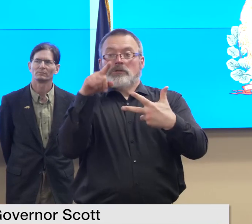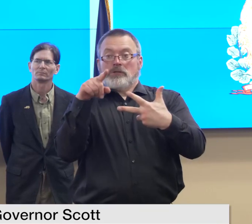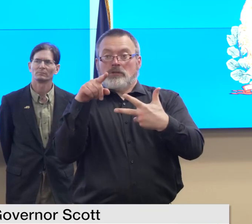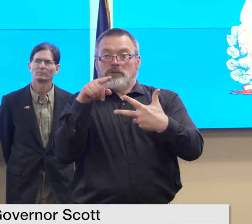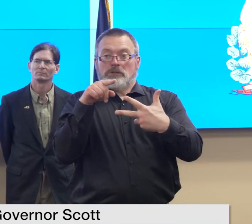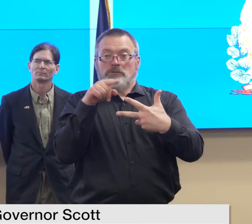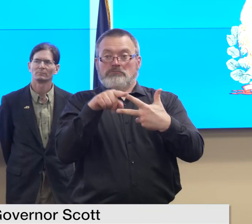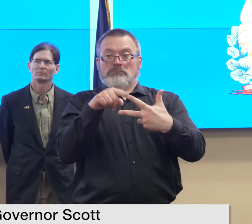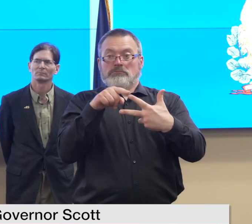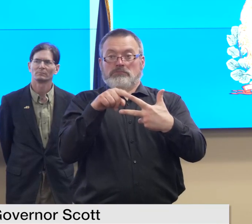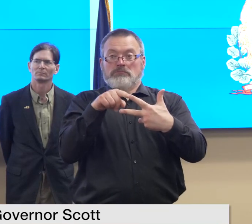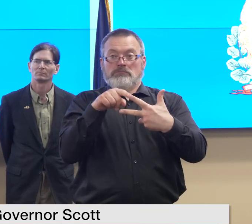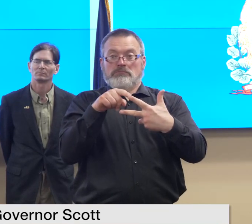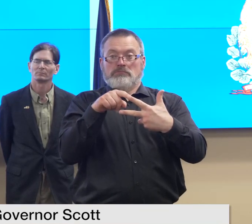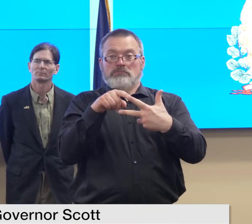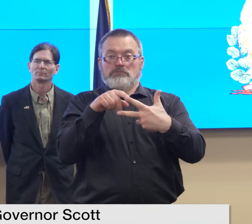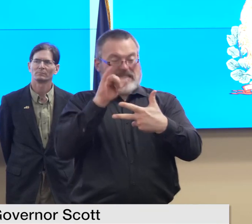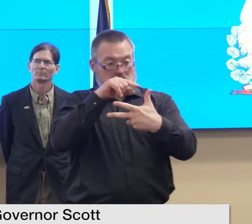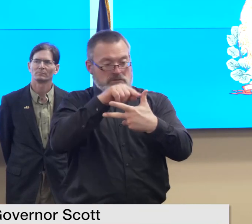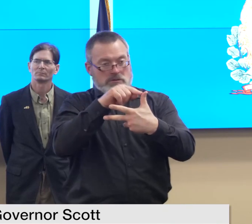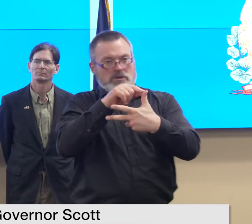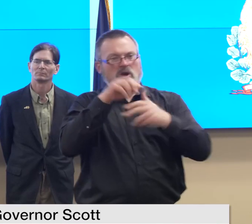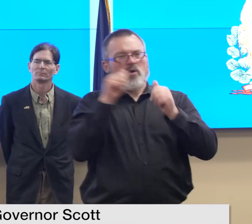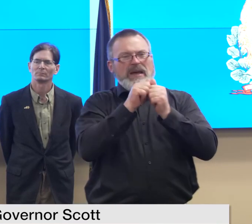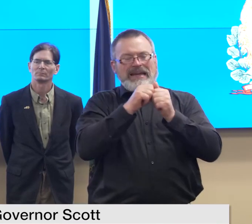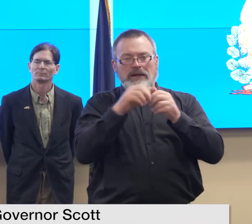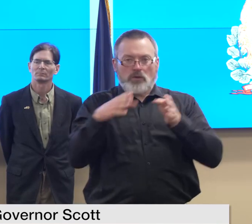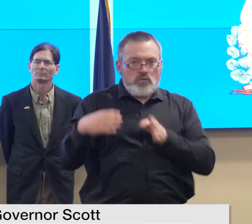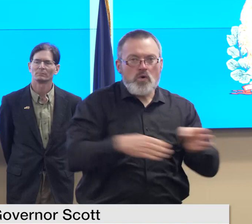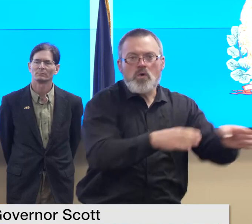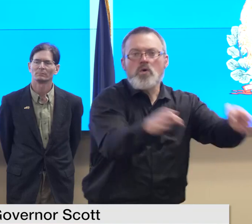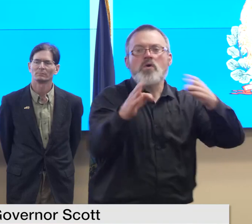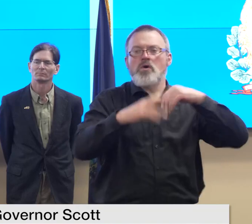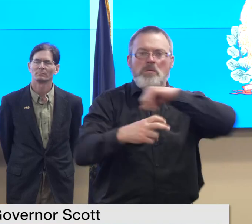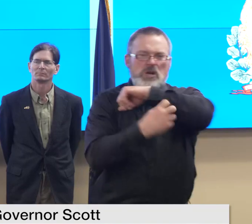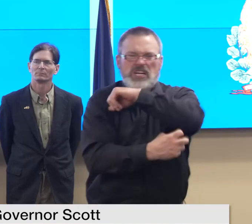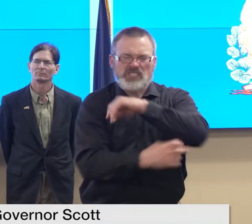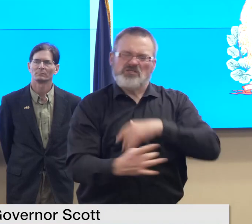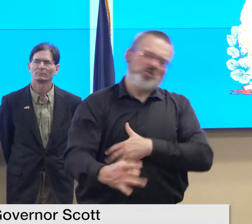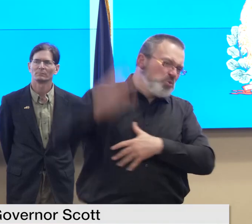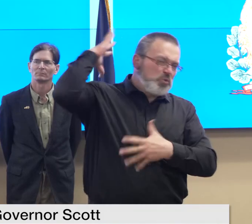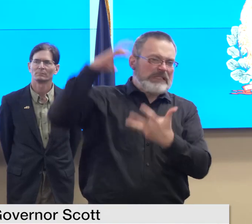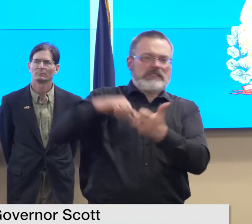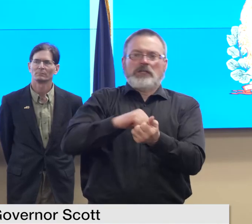transportation infrastructure throughout the state and and homes and communities as well